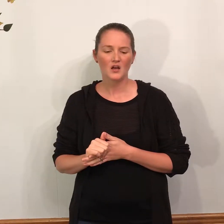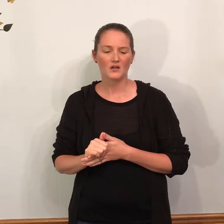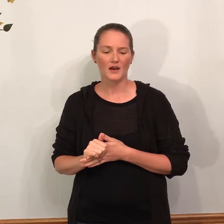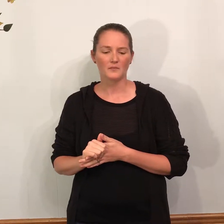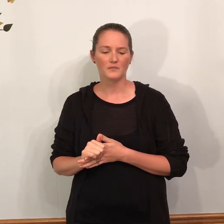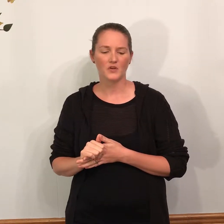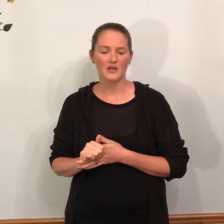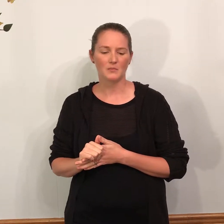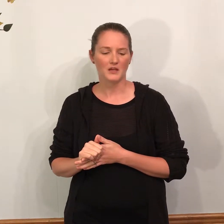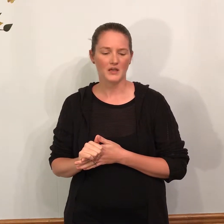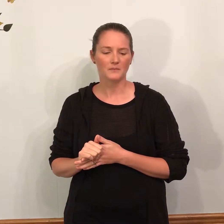Okay. Very nitpicky.